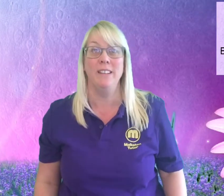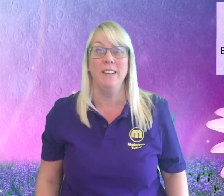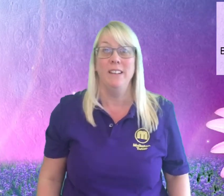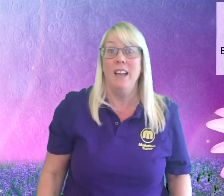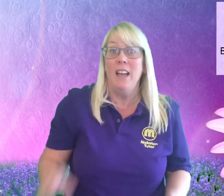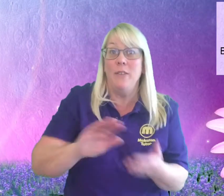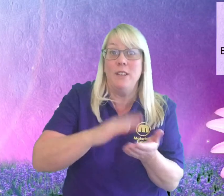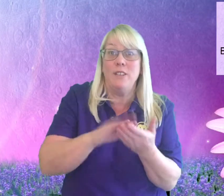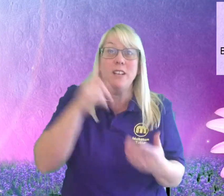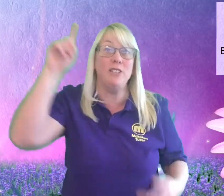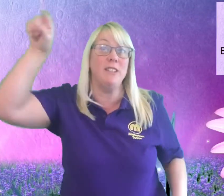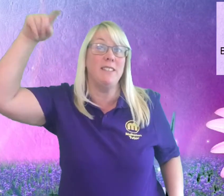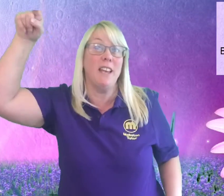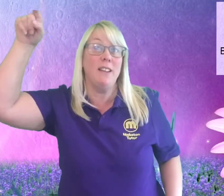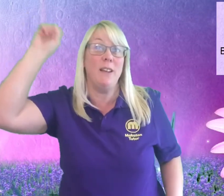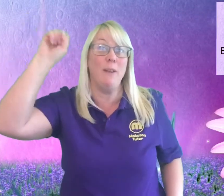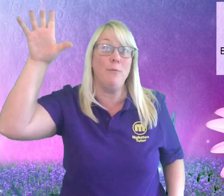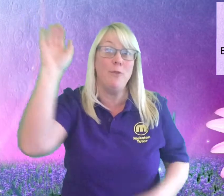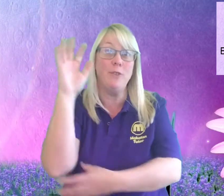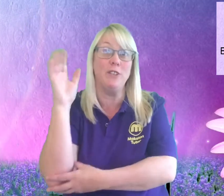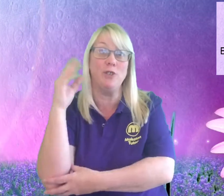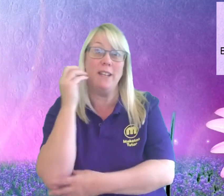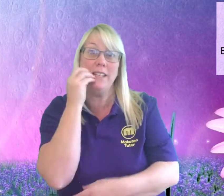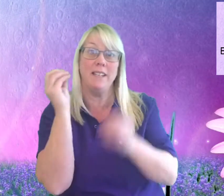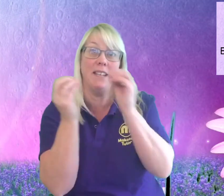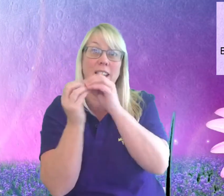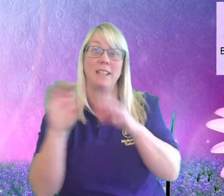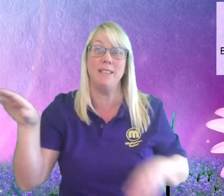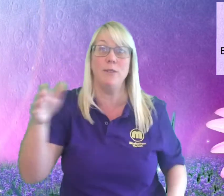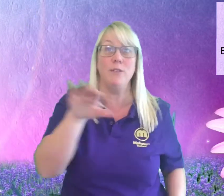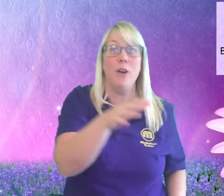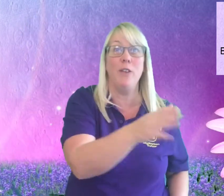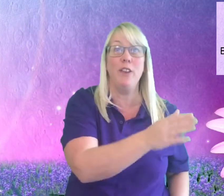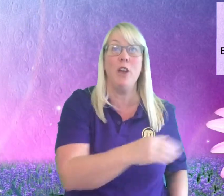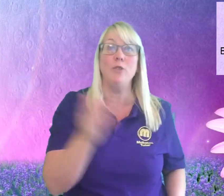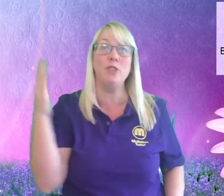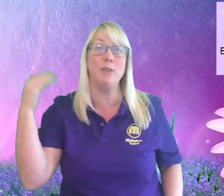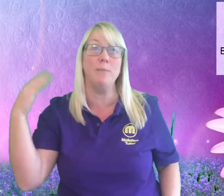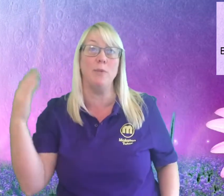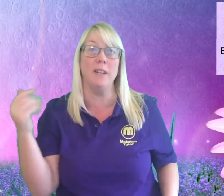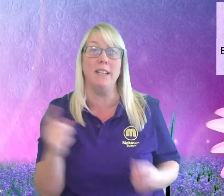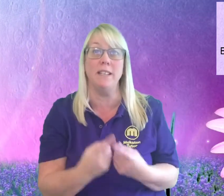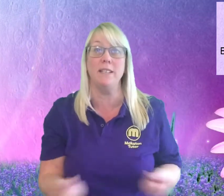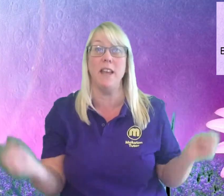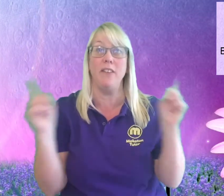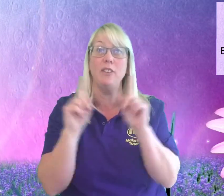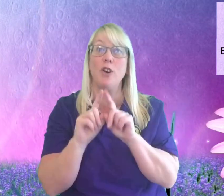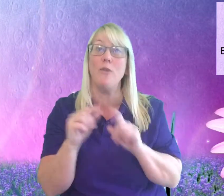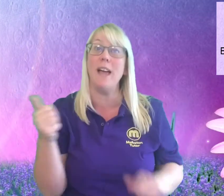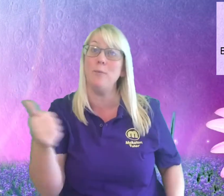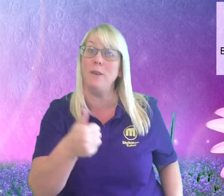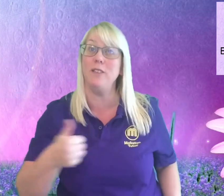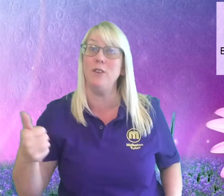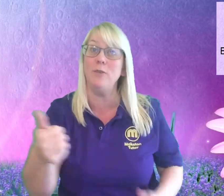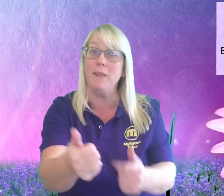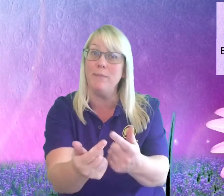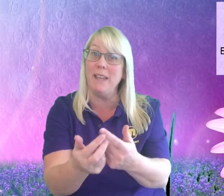Your touch is sunlight through the trees Your kisses are the ocean breeze Everything's alright when you're with me